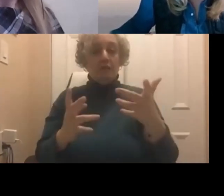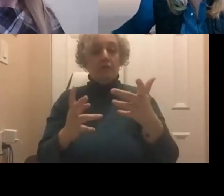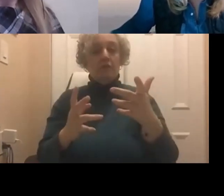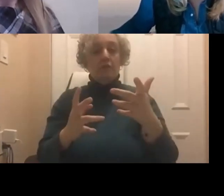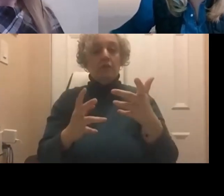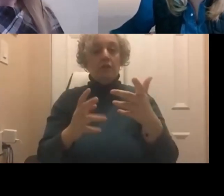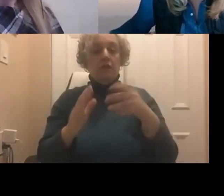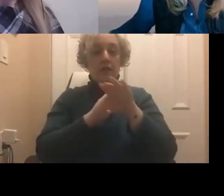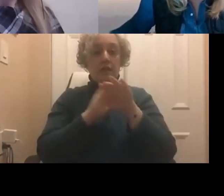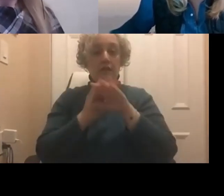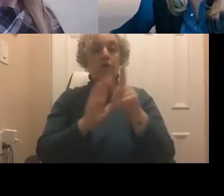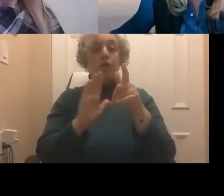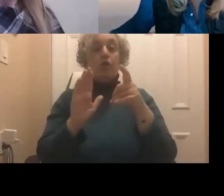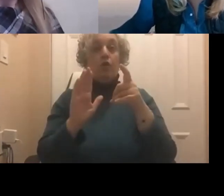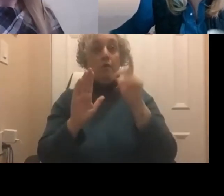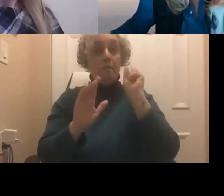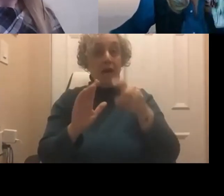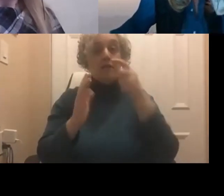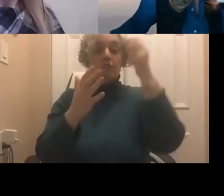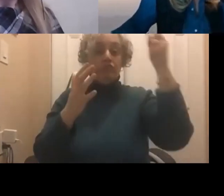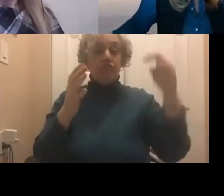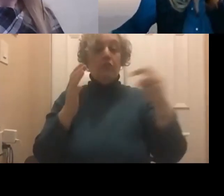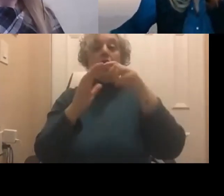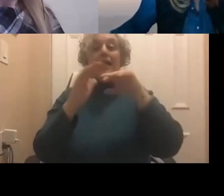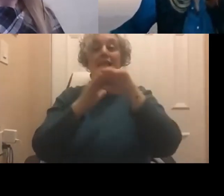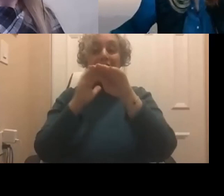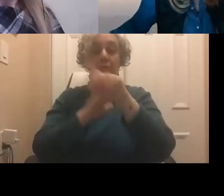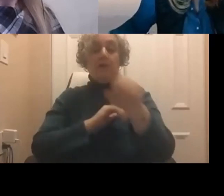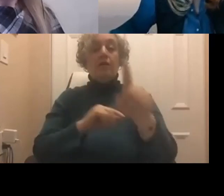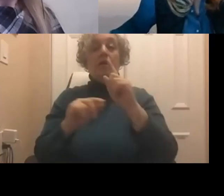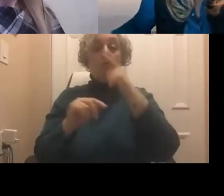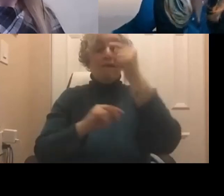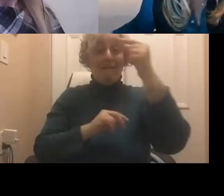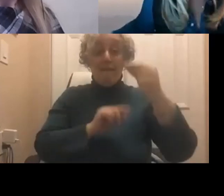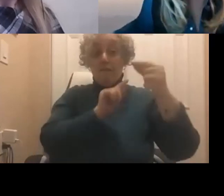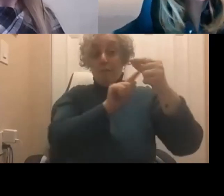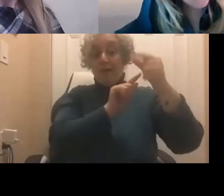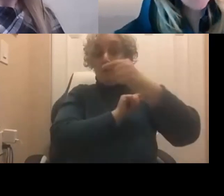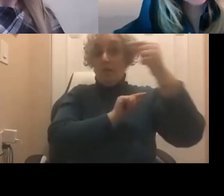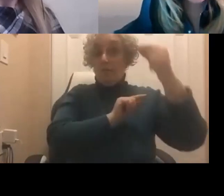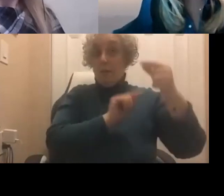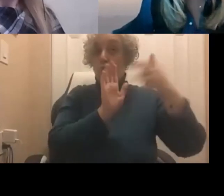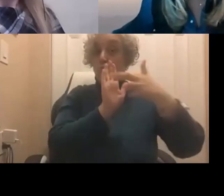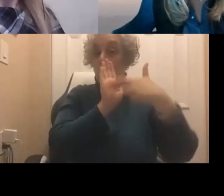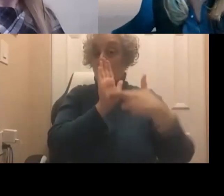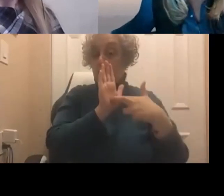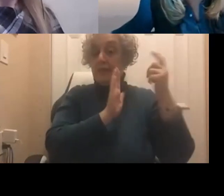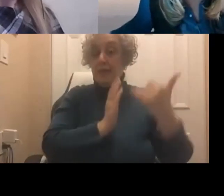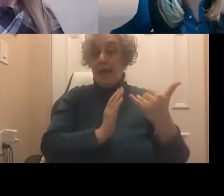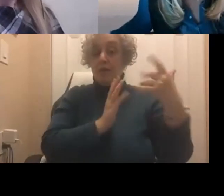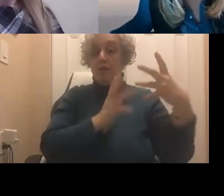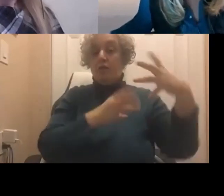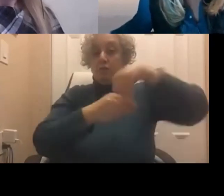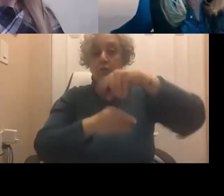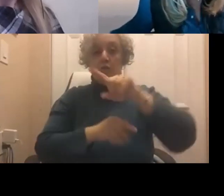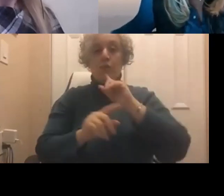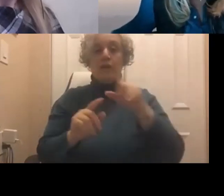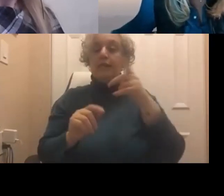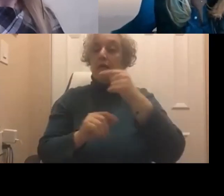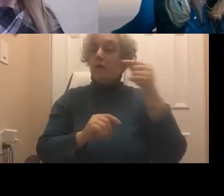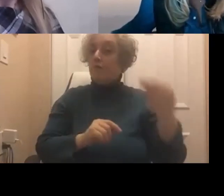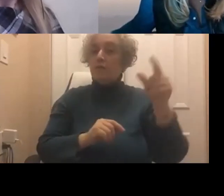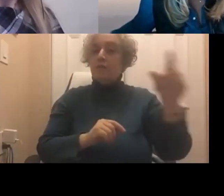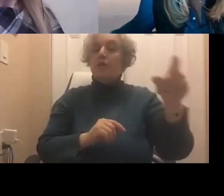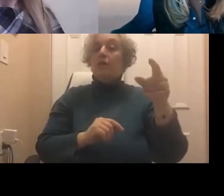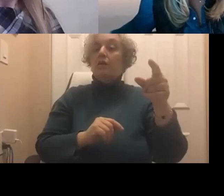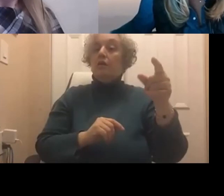enforce it, because the government is starting to enforce it. And government procurement has